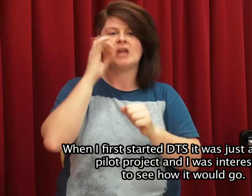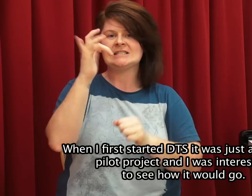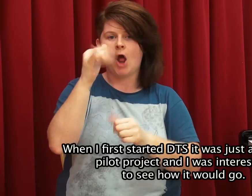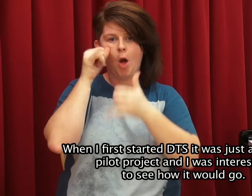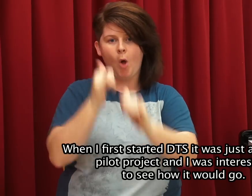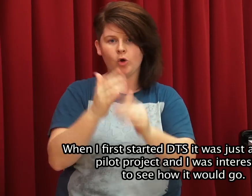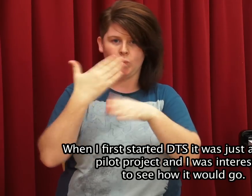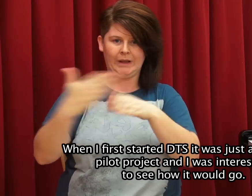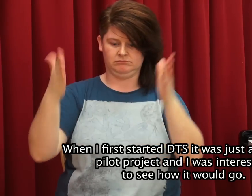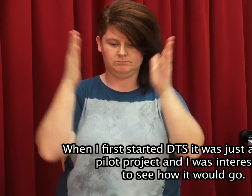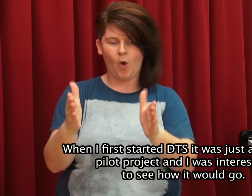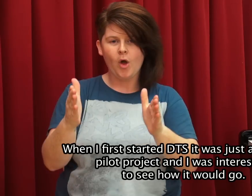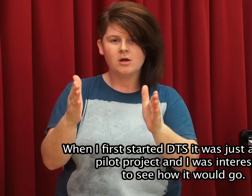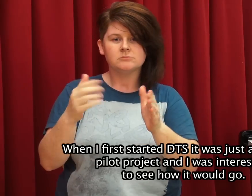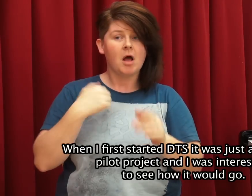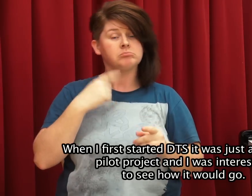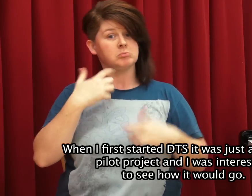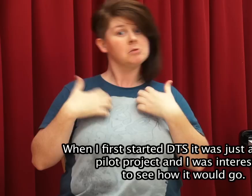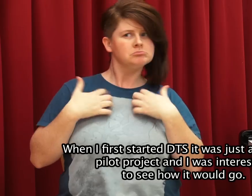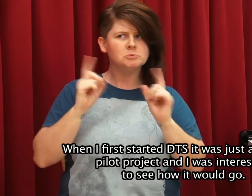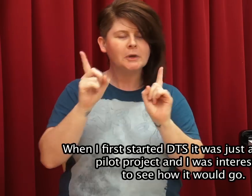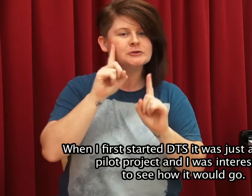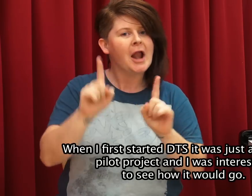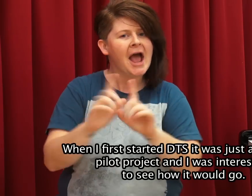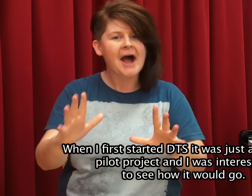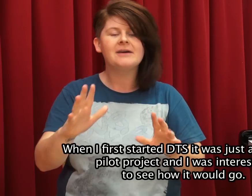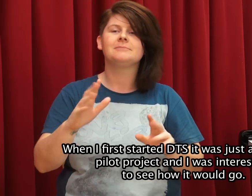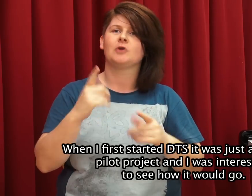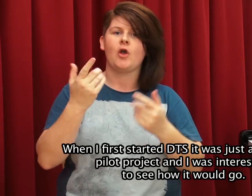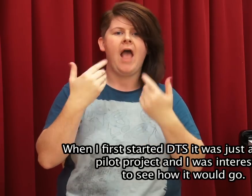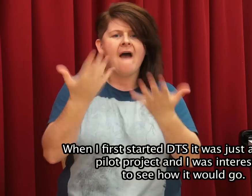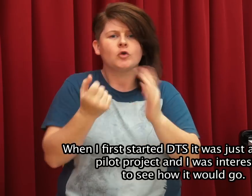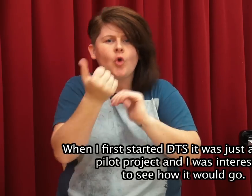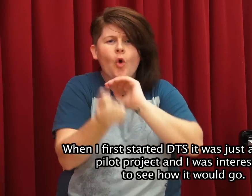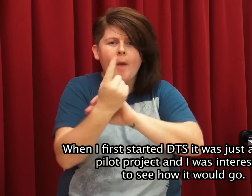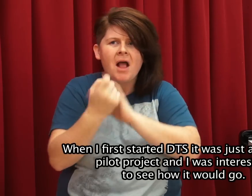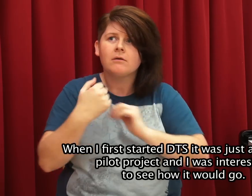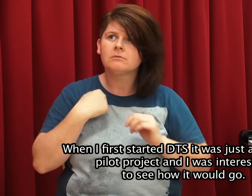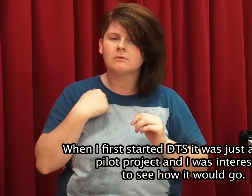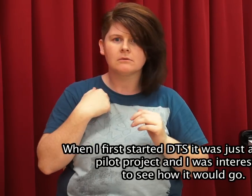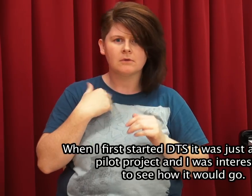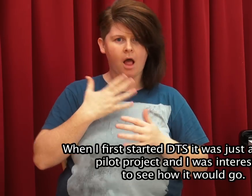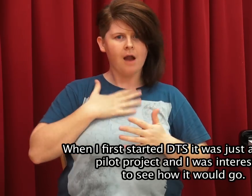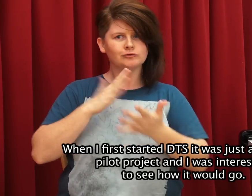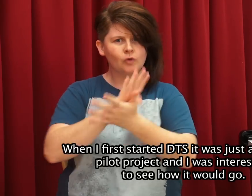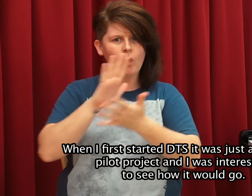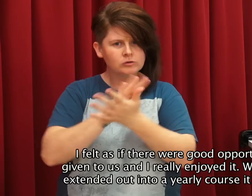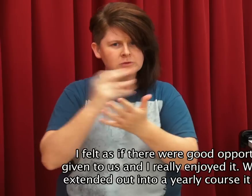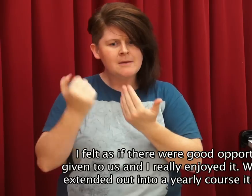When I first started DTS it was just a ten week pilot project and I was interested to see how it would go.